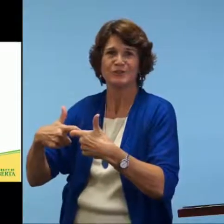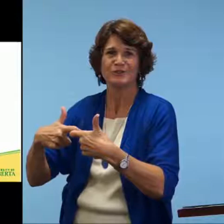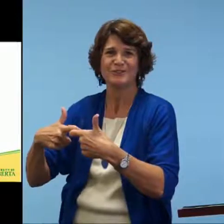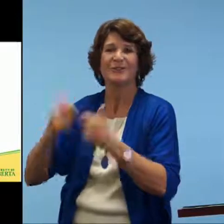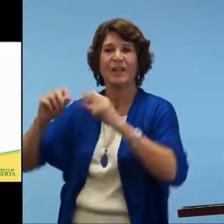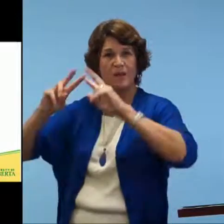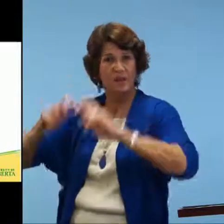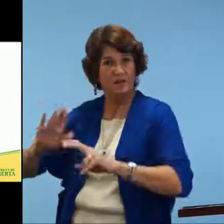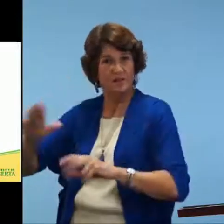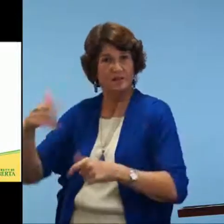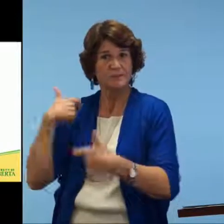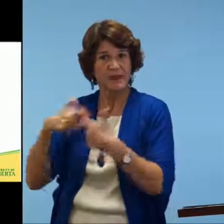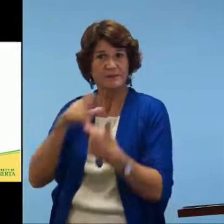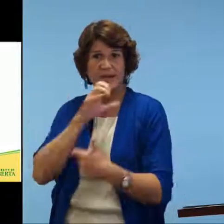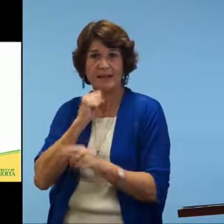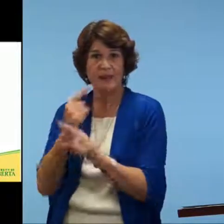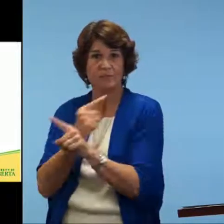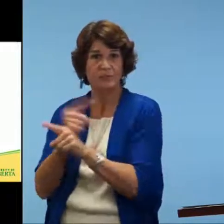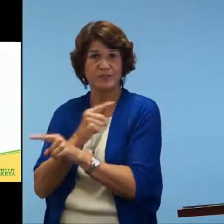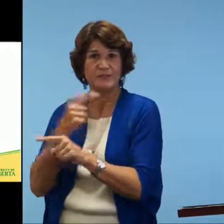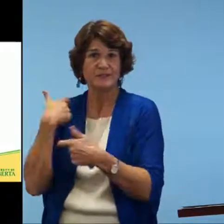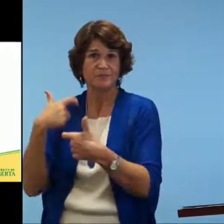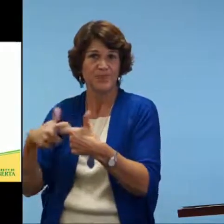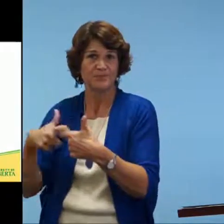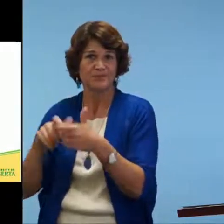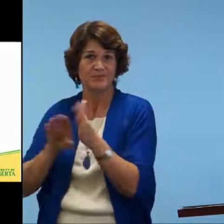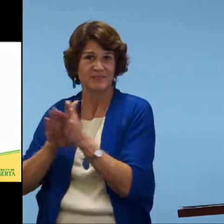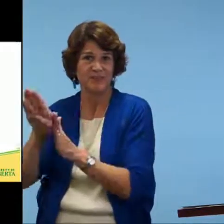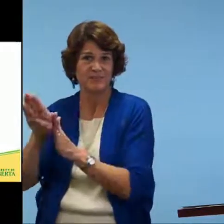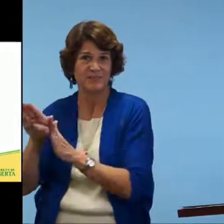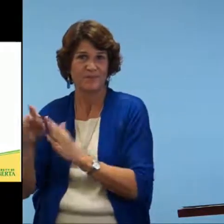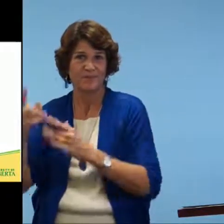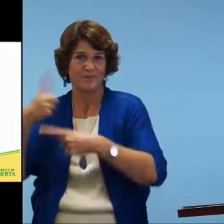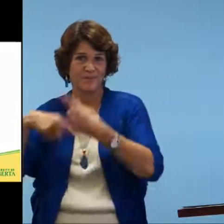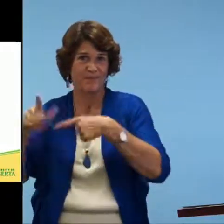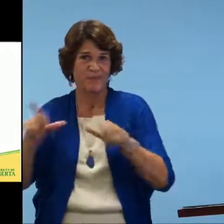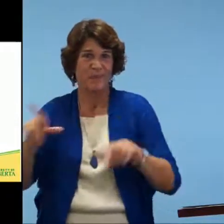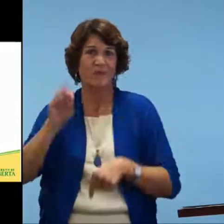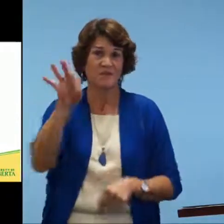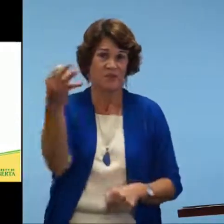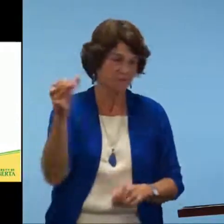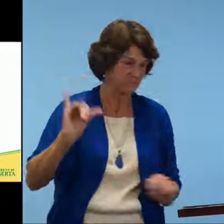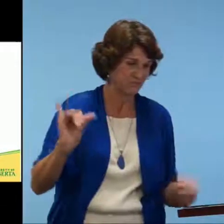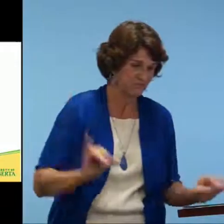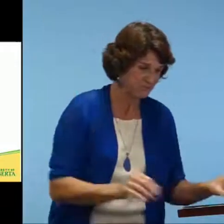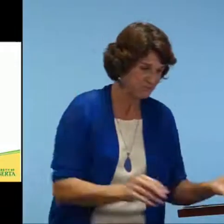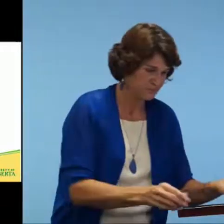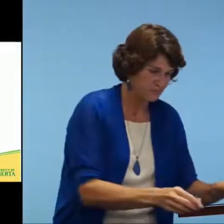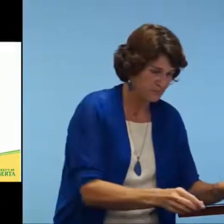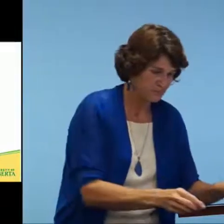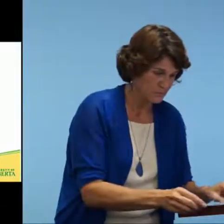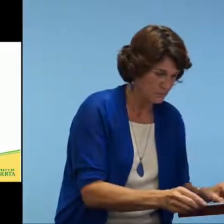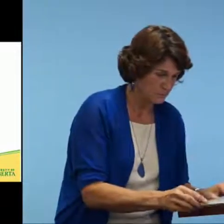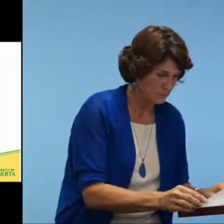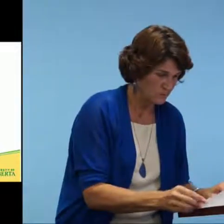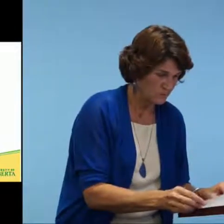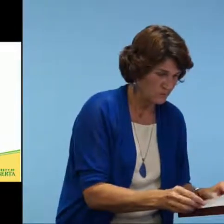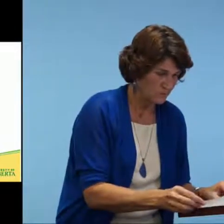language user. And then the assessor can watch and look to see whether or not the child is at an appropriate